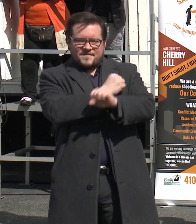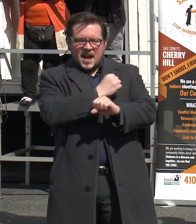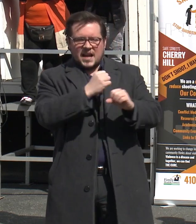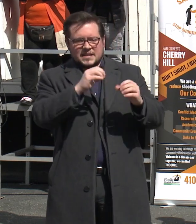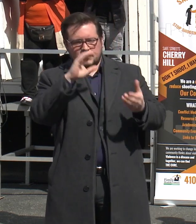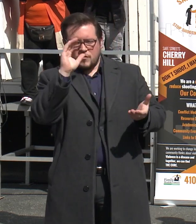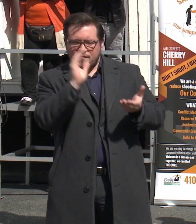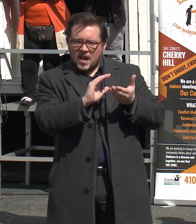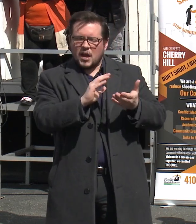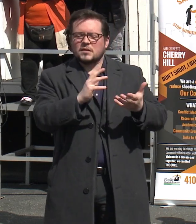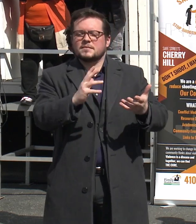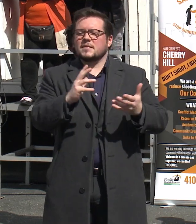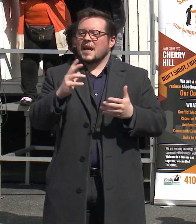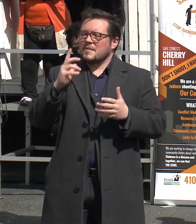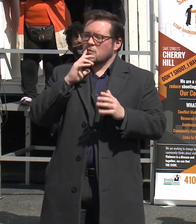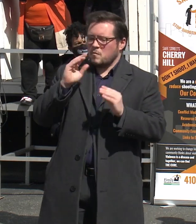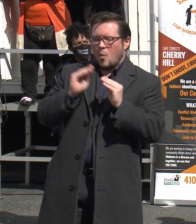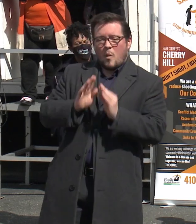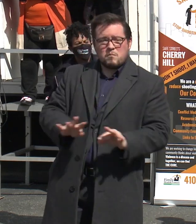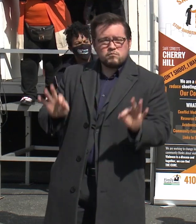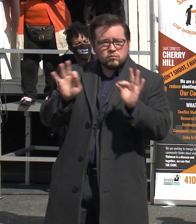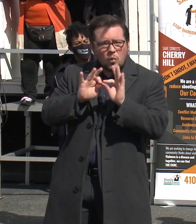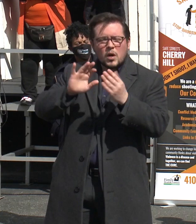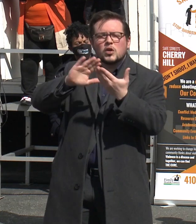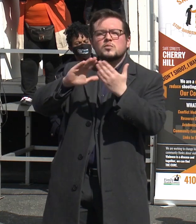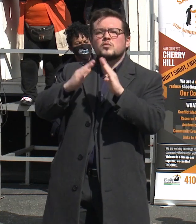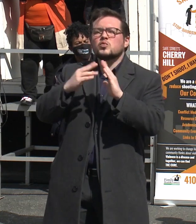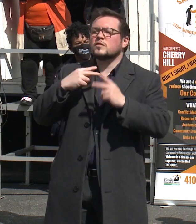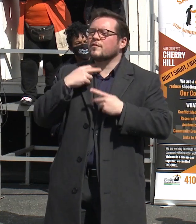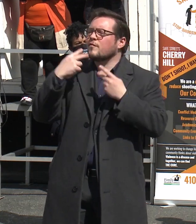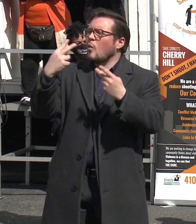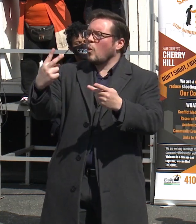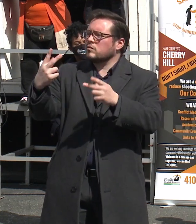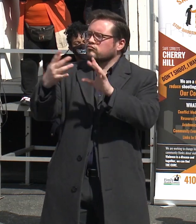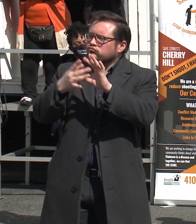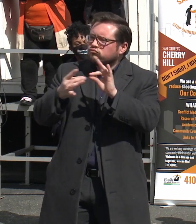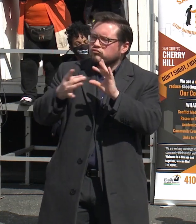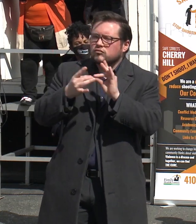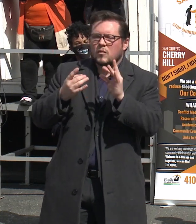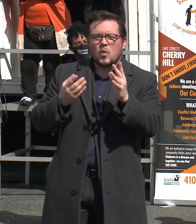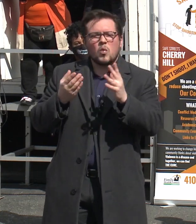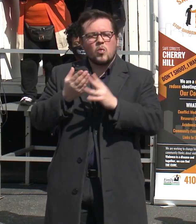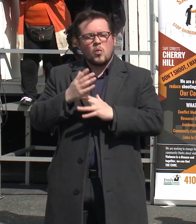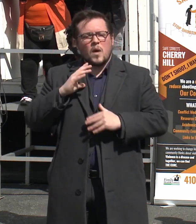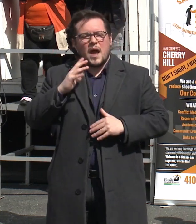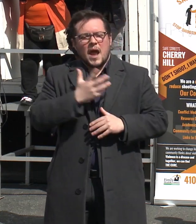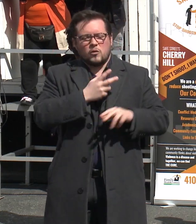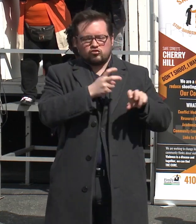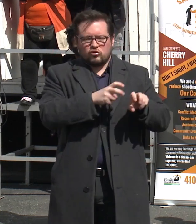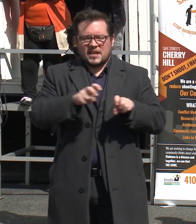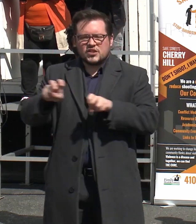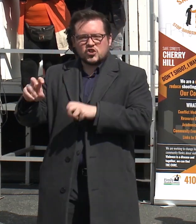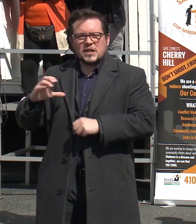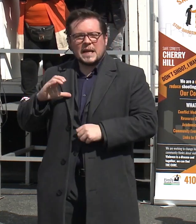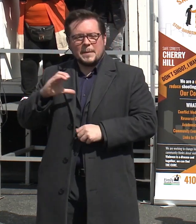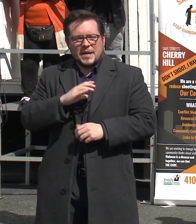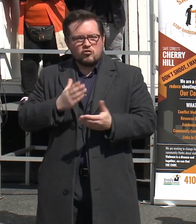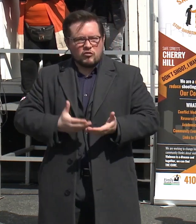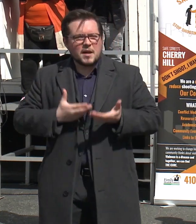importantly, community voices, as shared through the Mayor's Public Health and Safety Transition Committee recommendations.